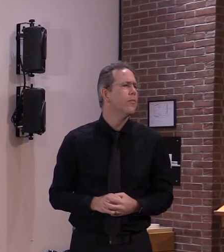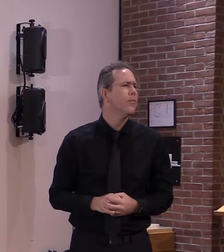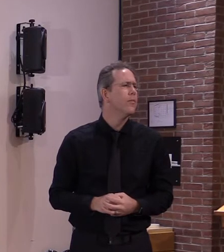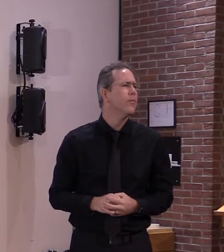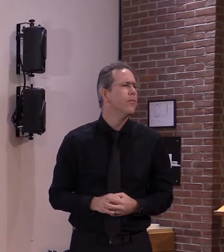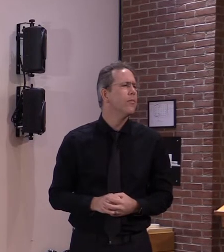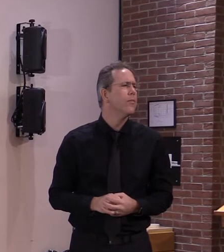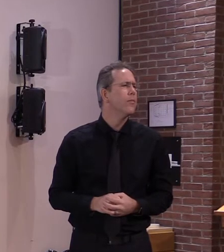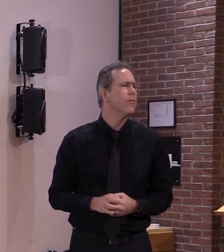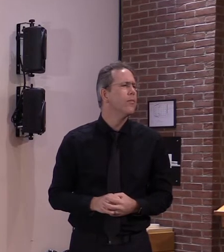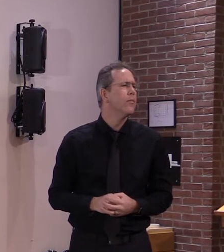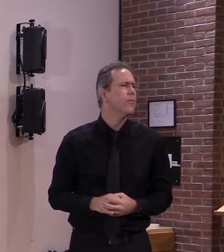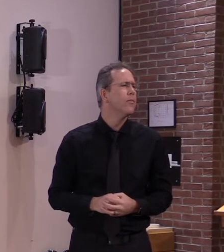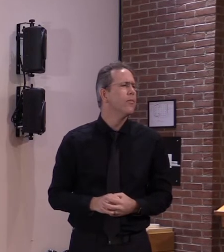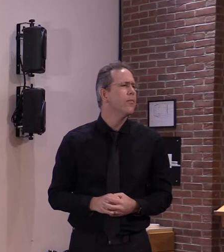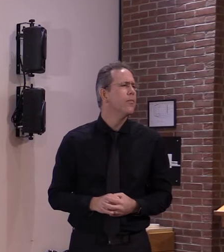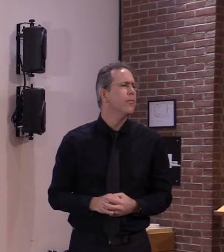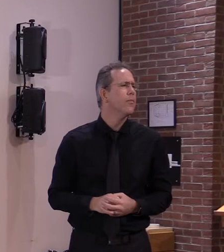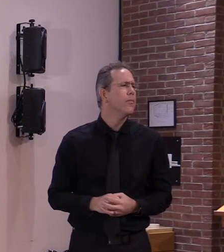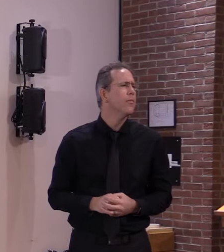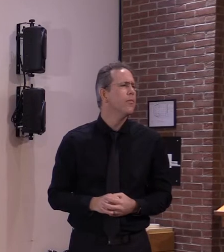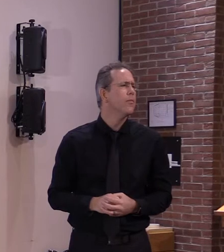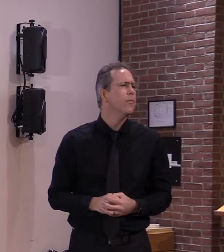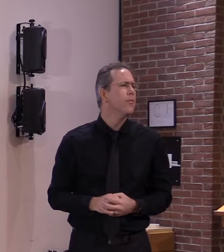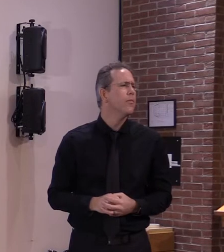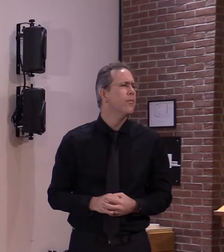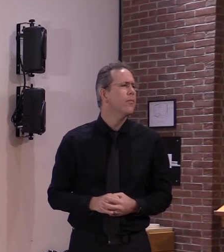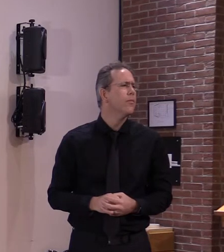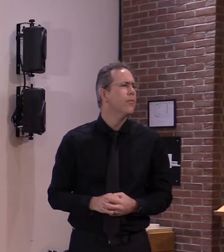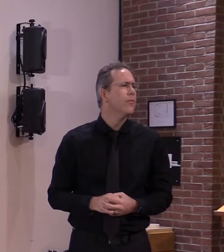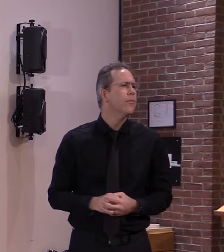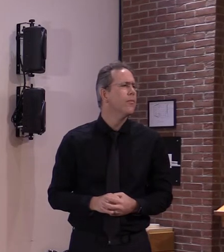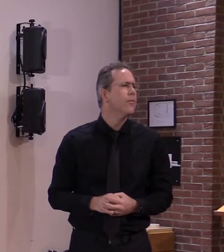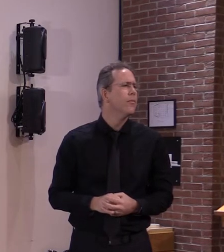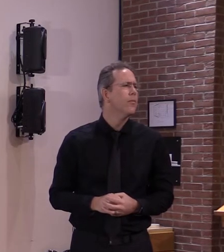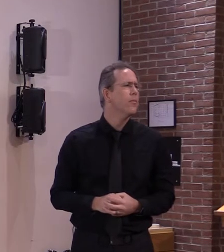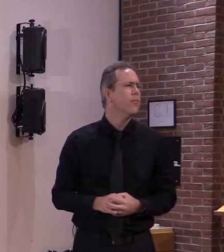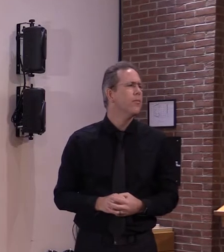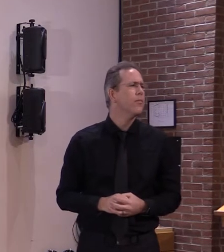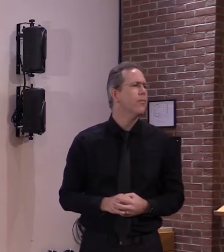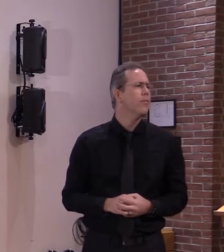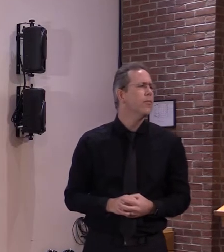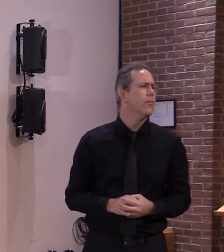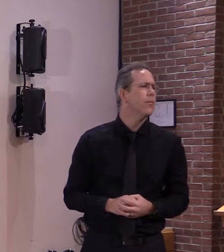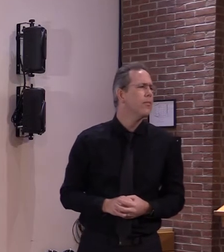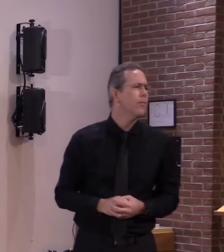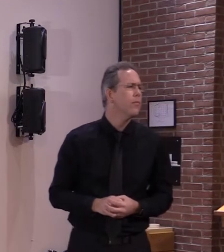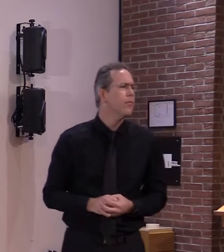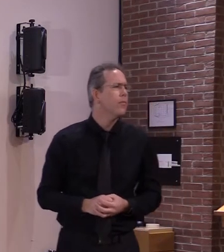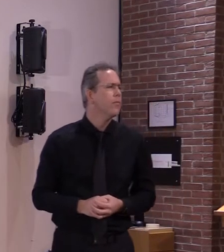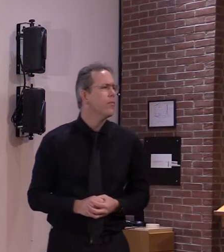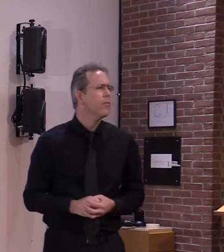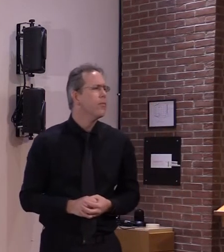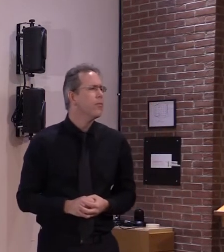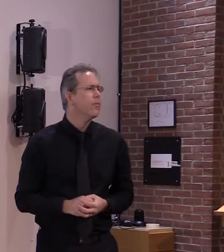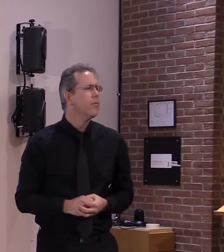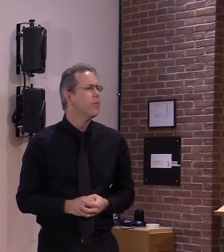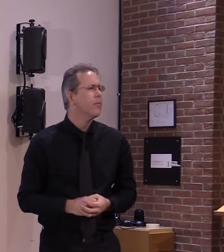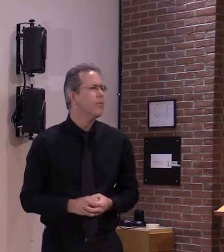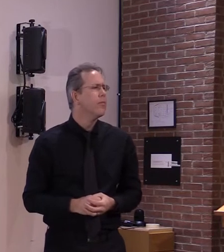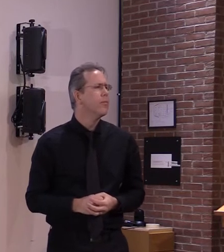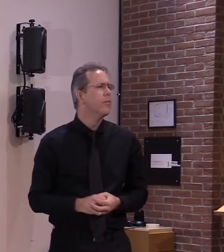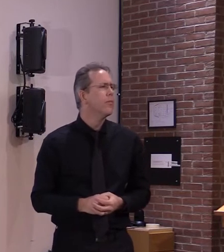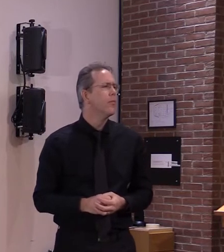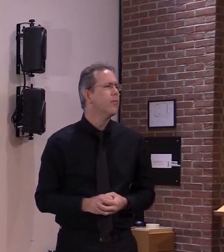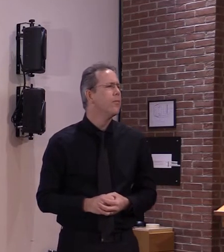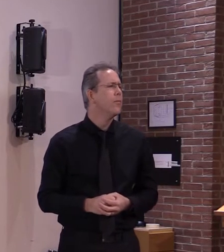what point you know will people you've touched upon this in your opening statement but at what point will people have to you know or won't have